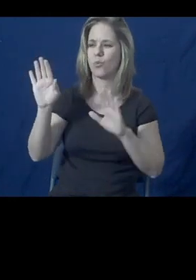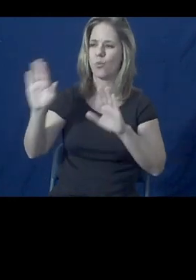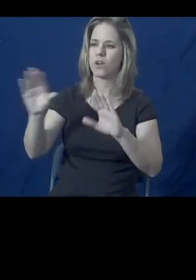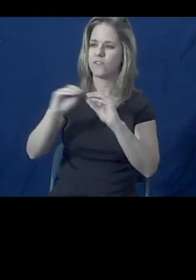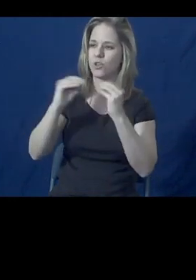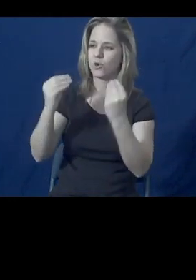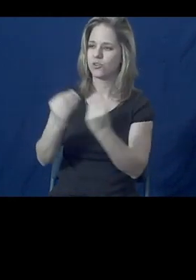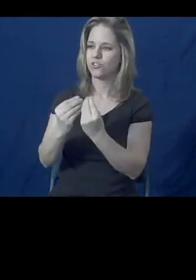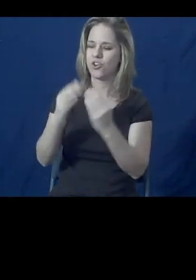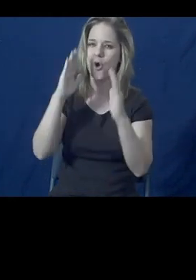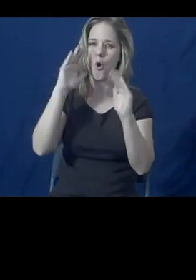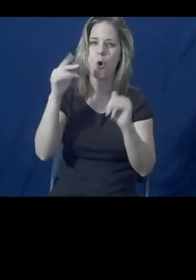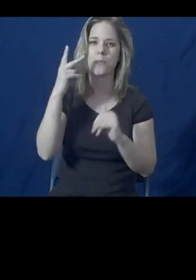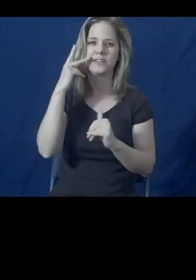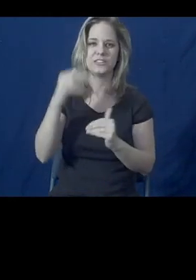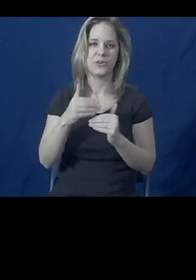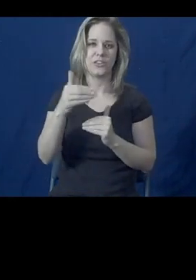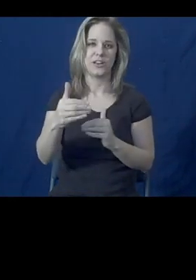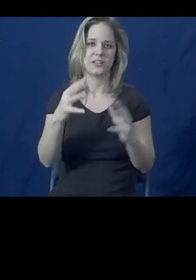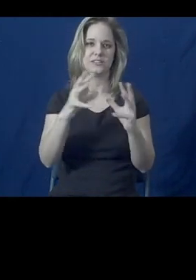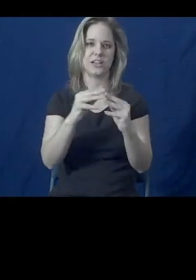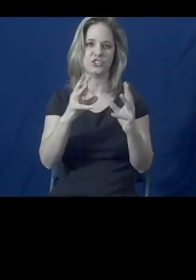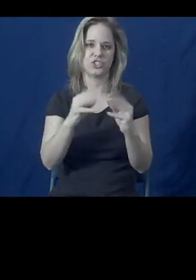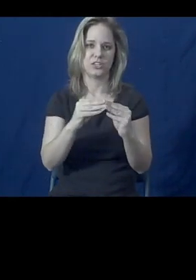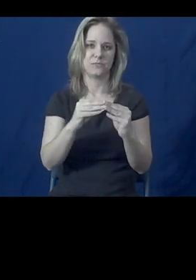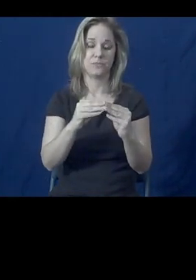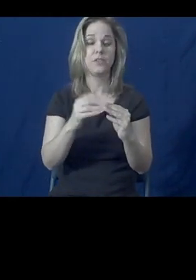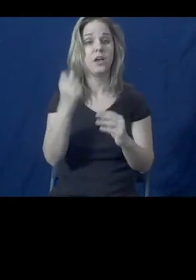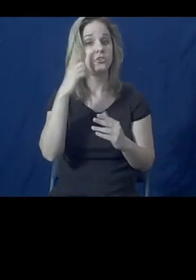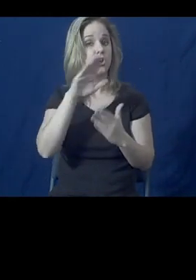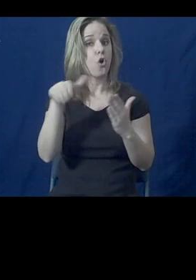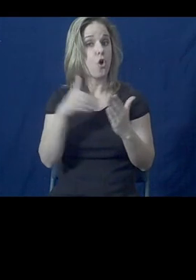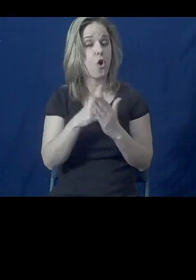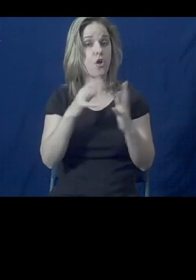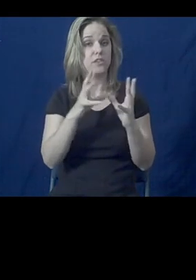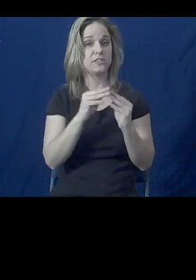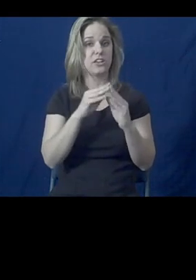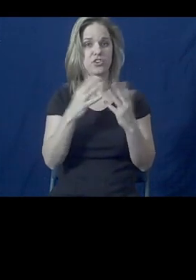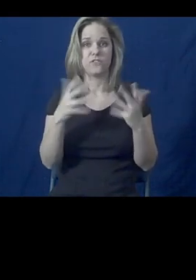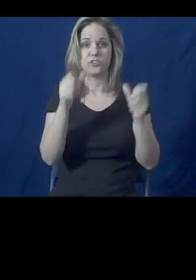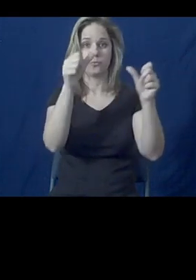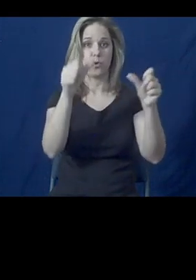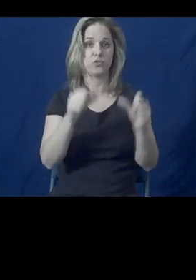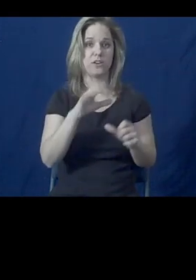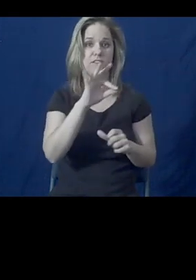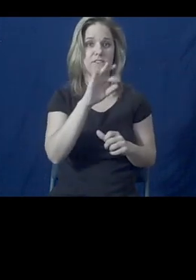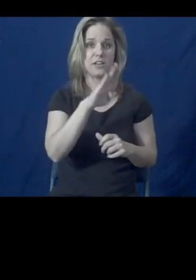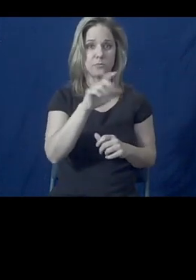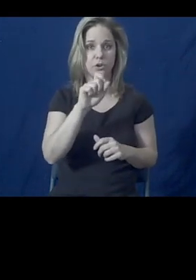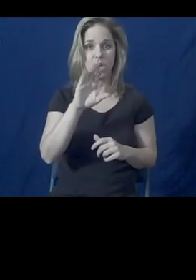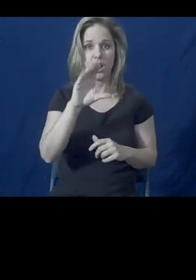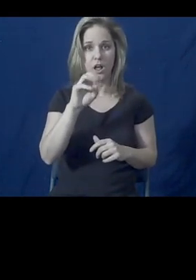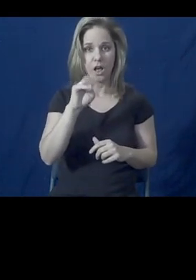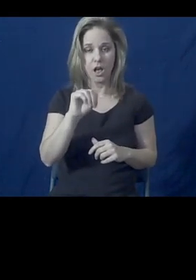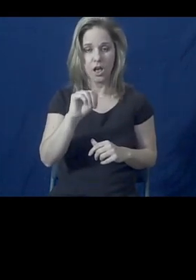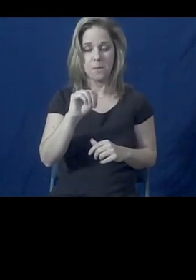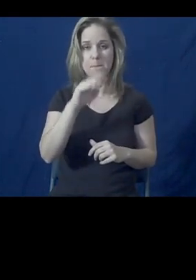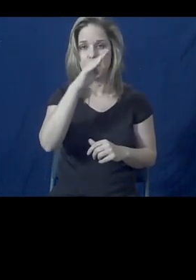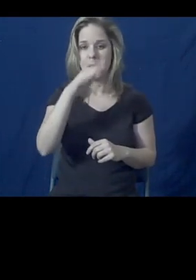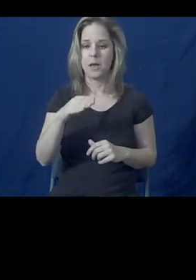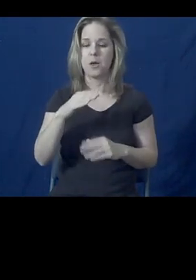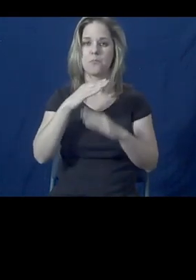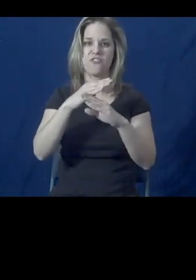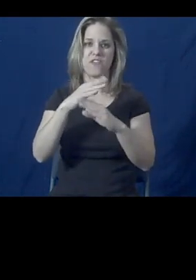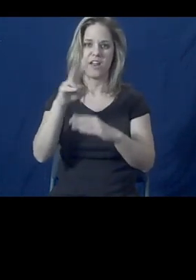at our next session. All the sessions are posted on facebook.com, backslash, preventviolence. Thank you.